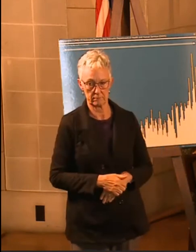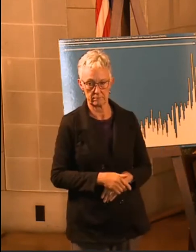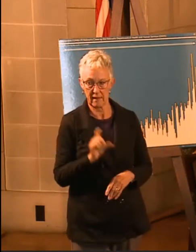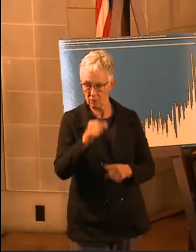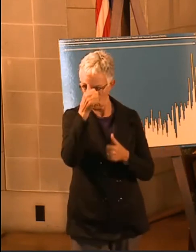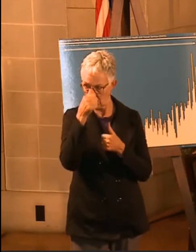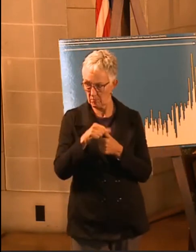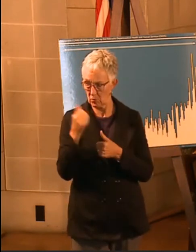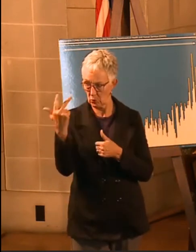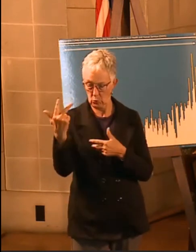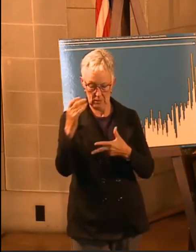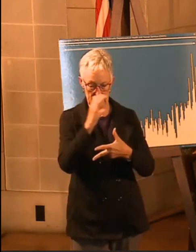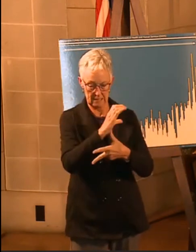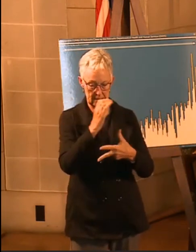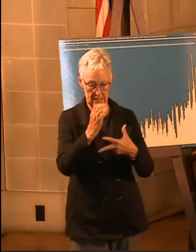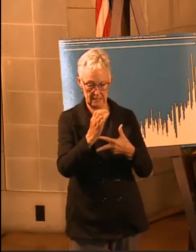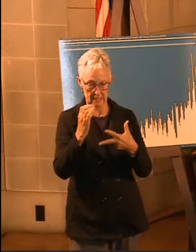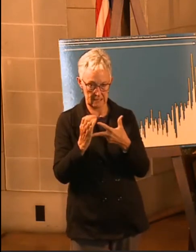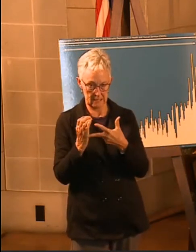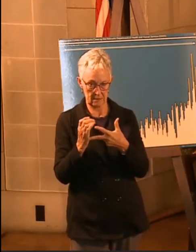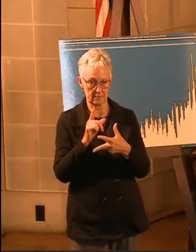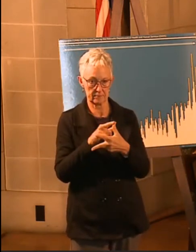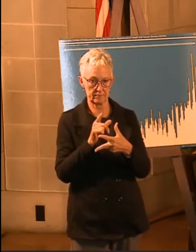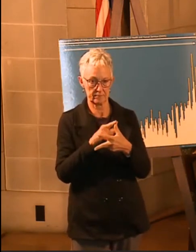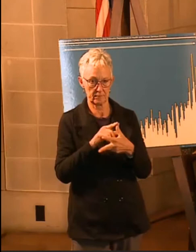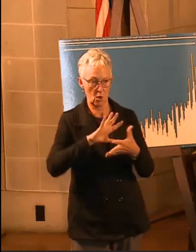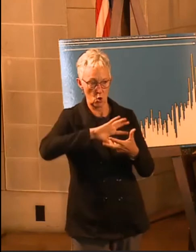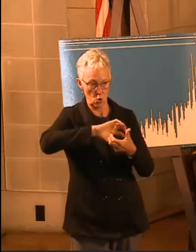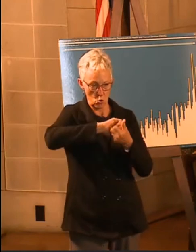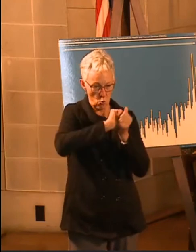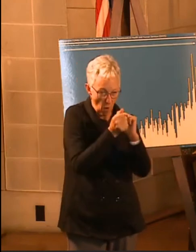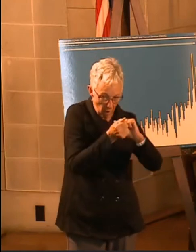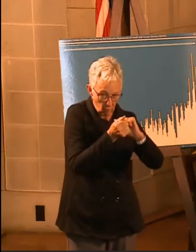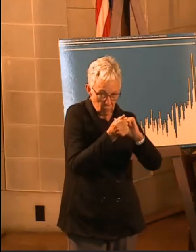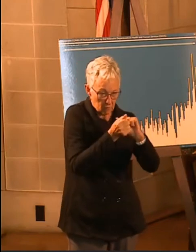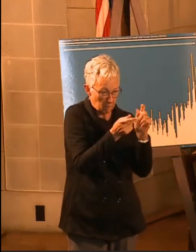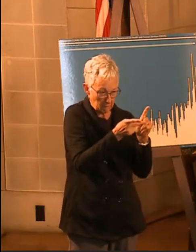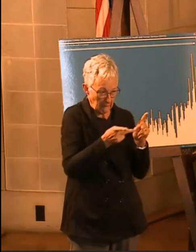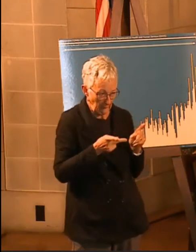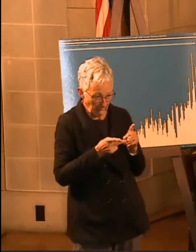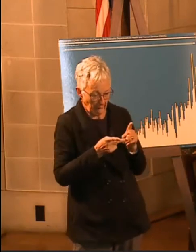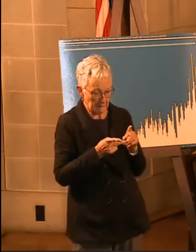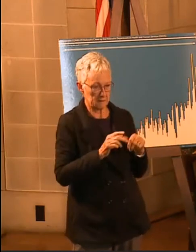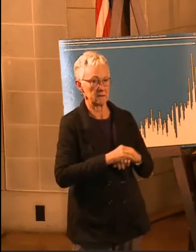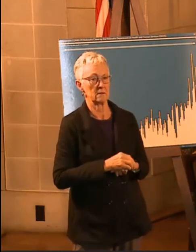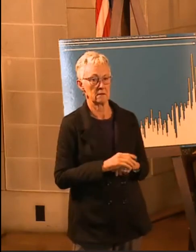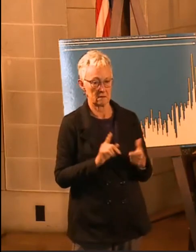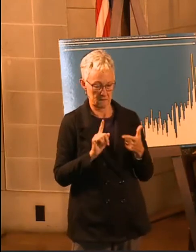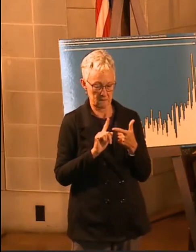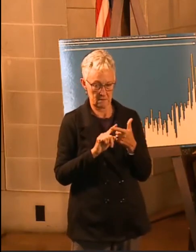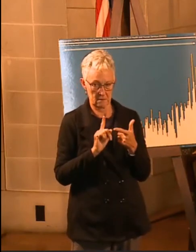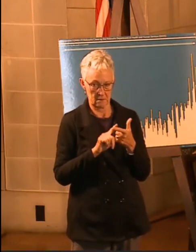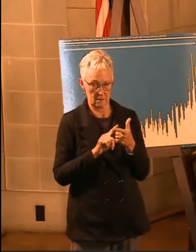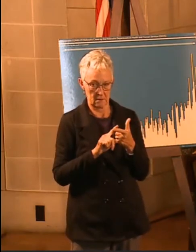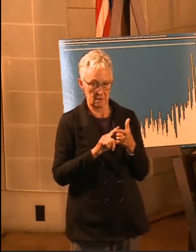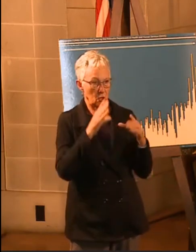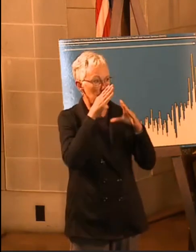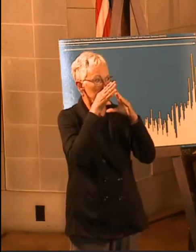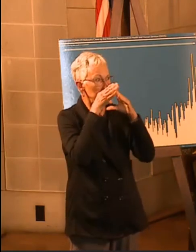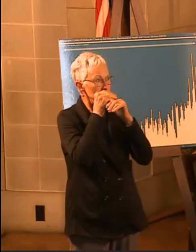three Cs. It's through crowded places, confined spaces,